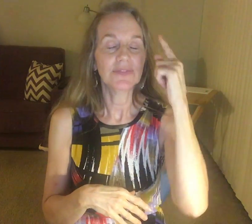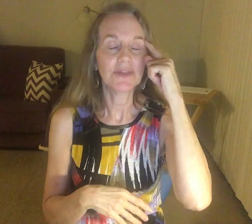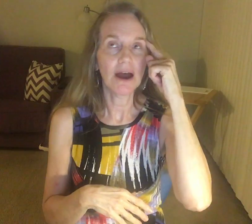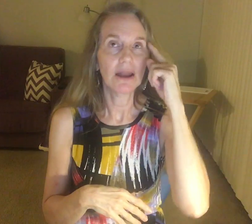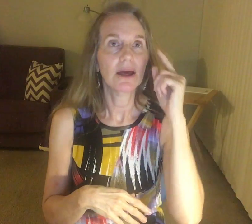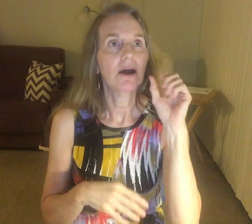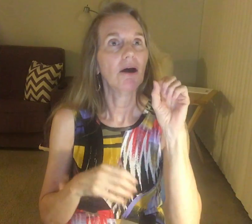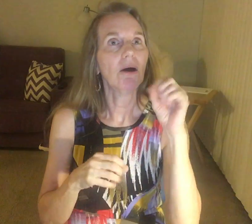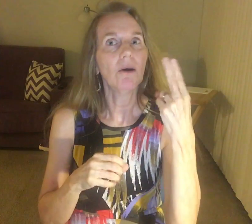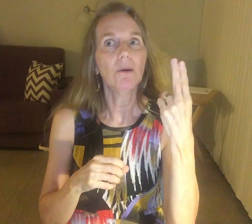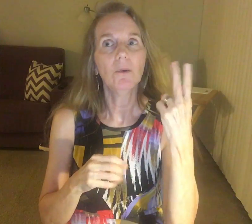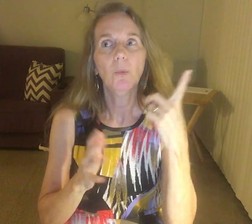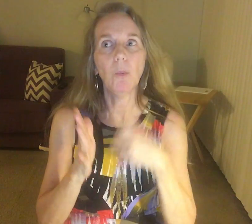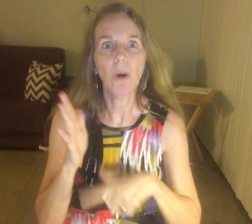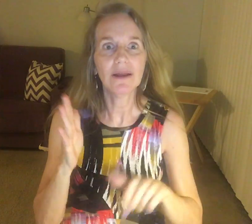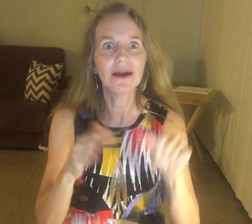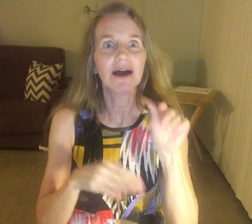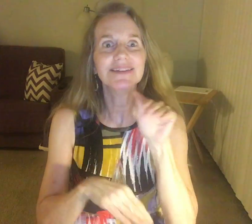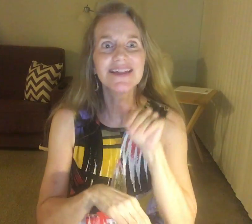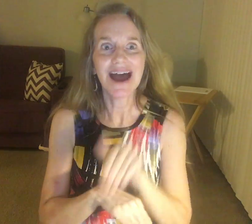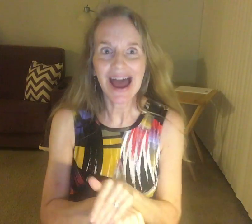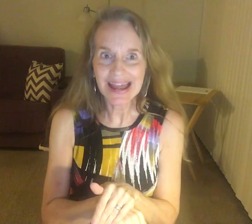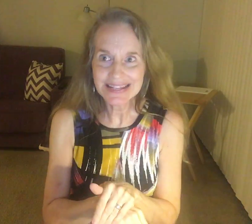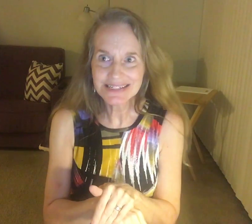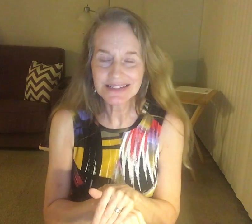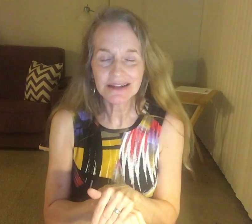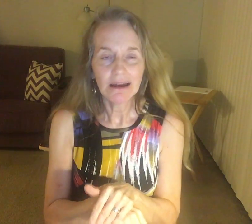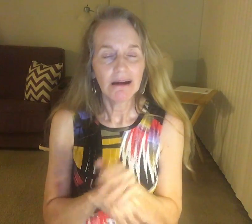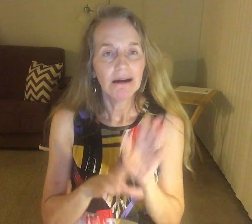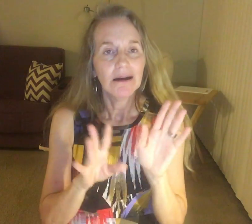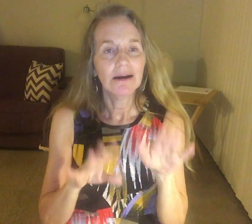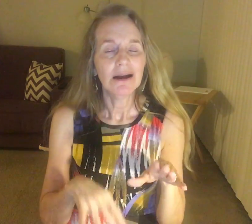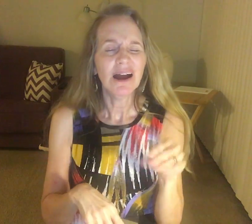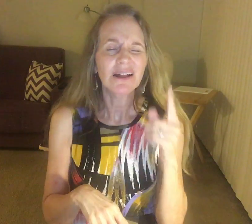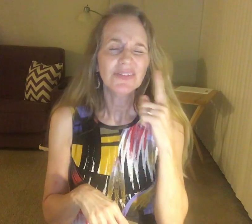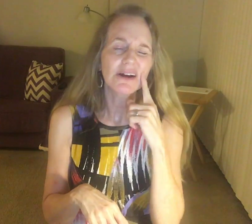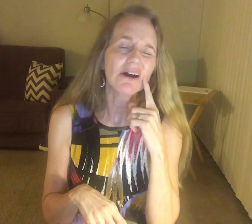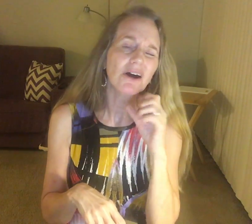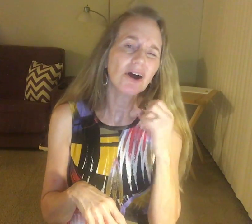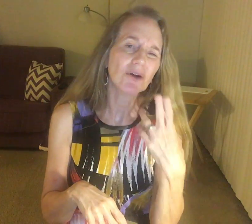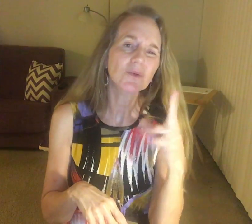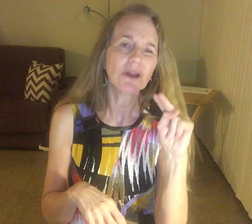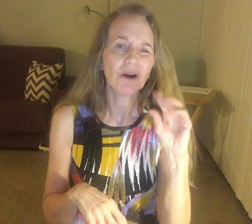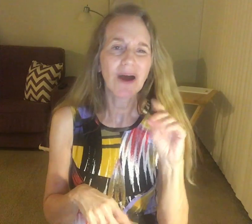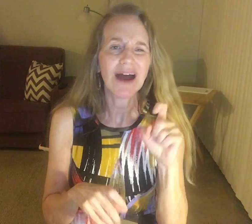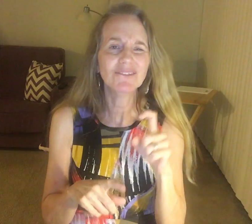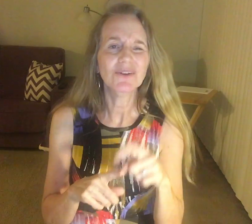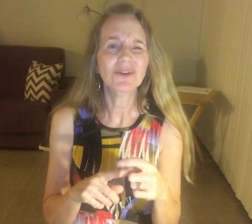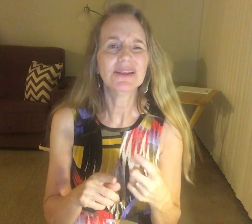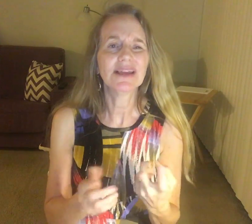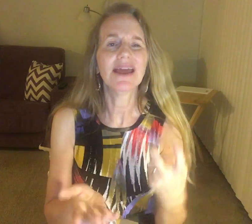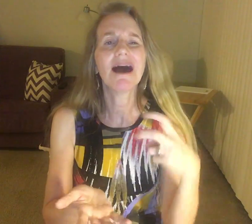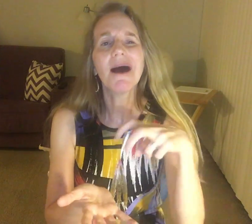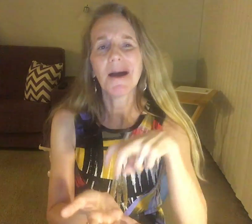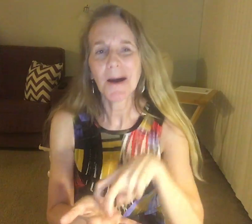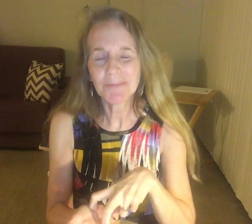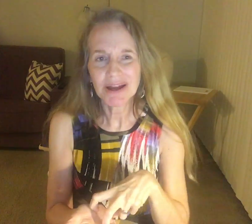thought, oh, what a nice that they all know how to get up.